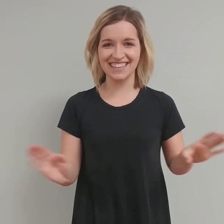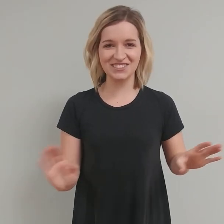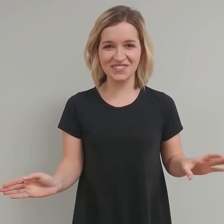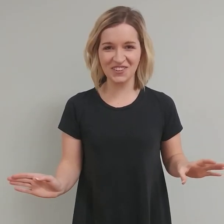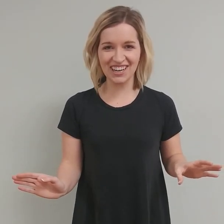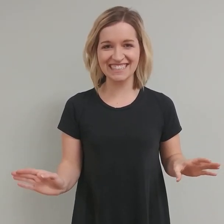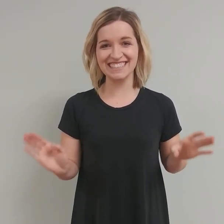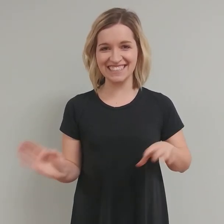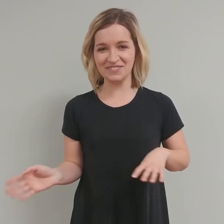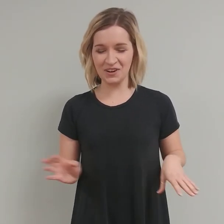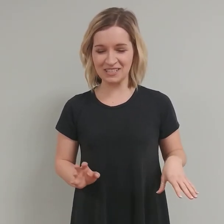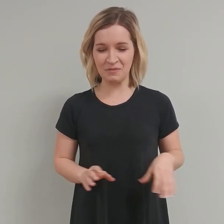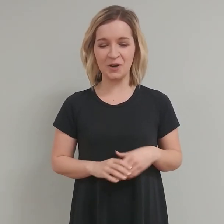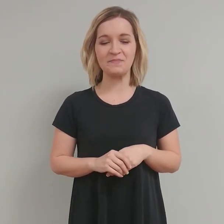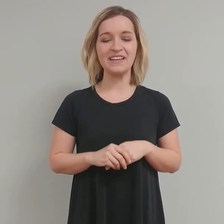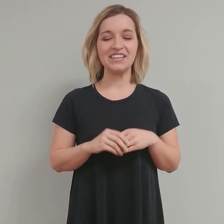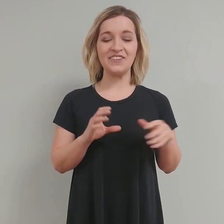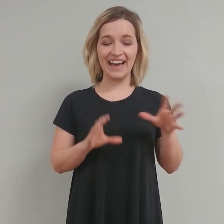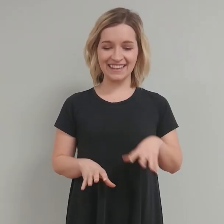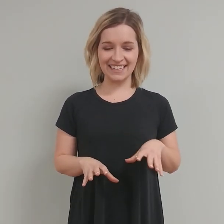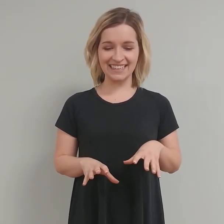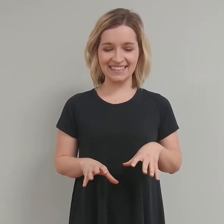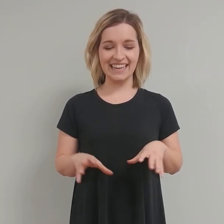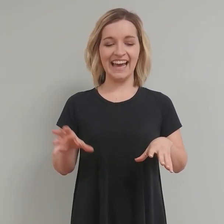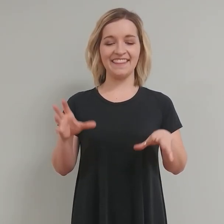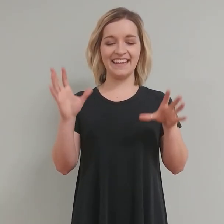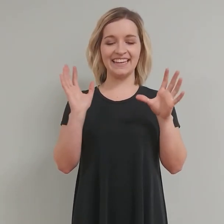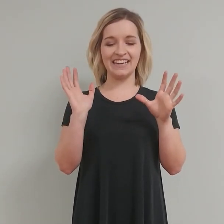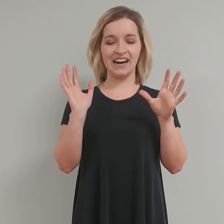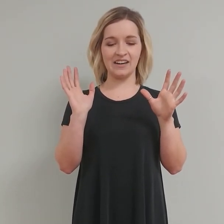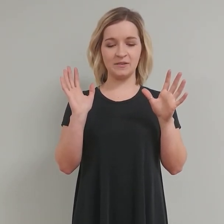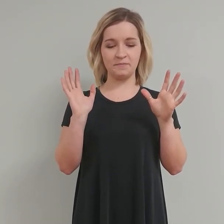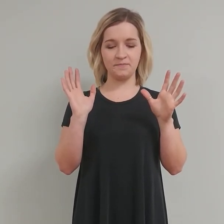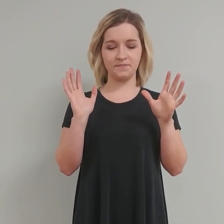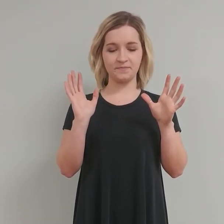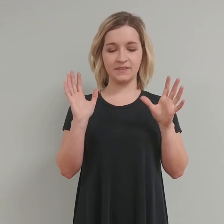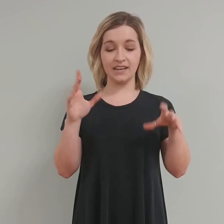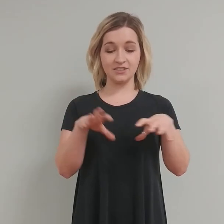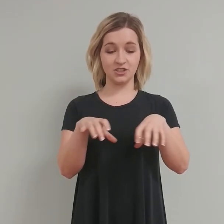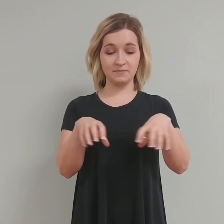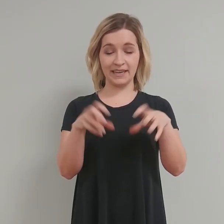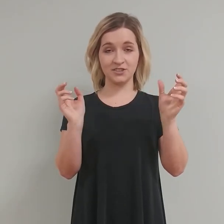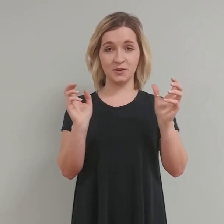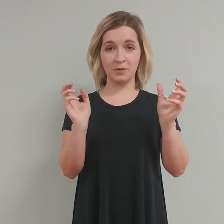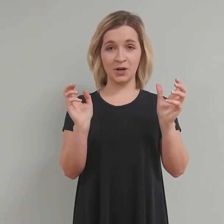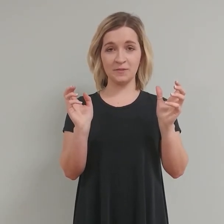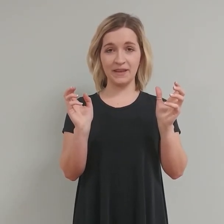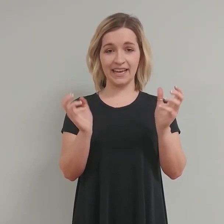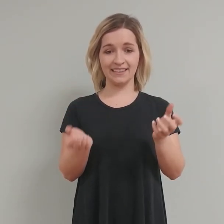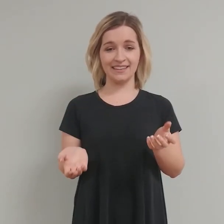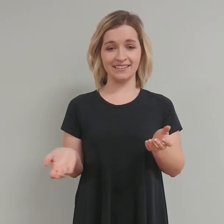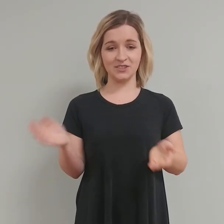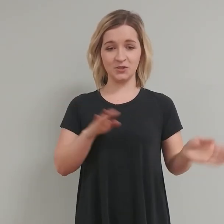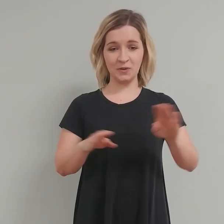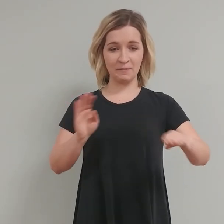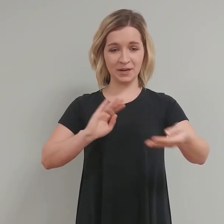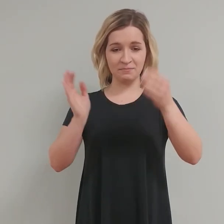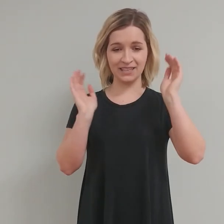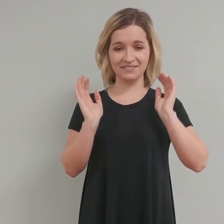that you would want in your protein bar. You add that in, and then, yeah, you just make it into a bar, and then you wrap it up in the